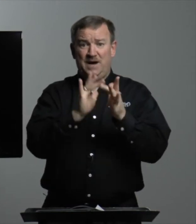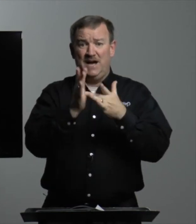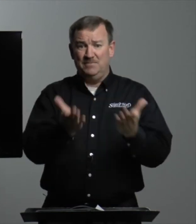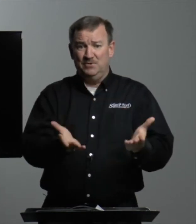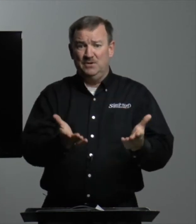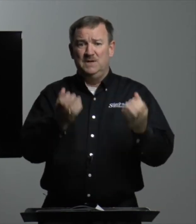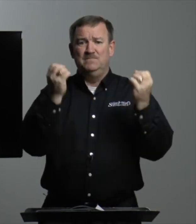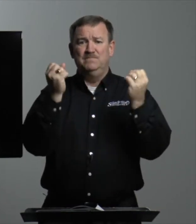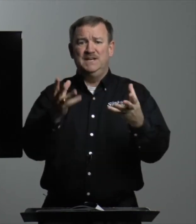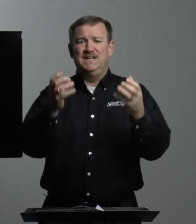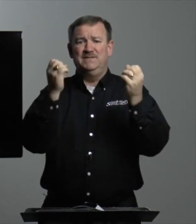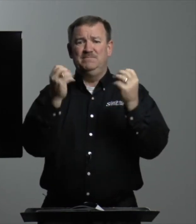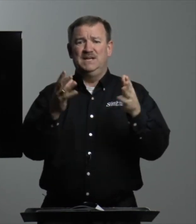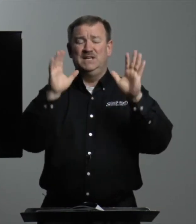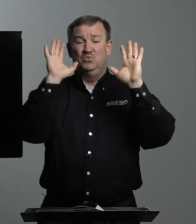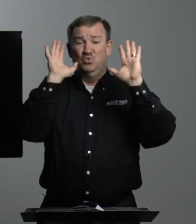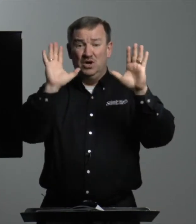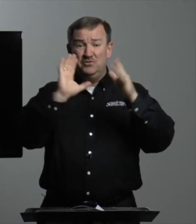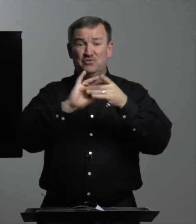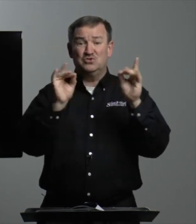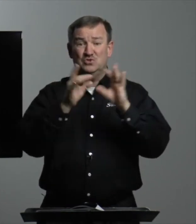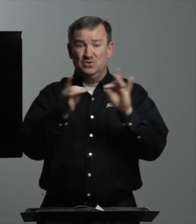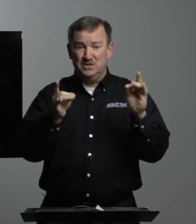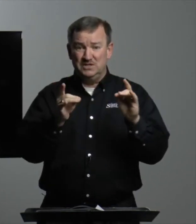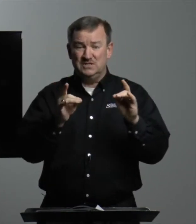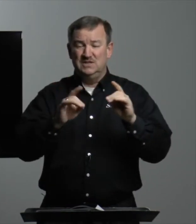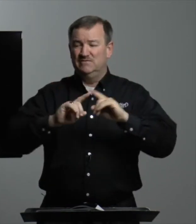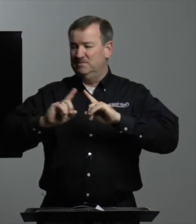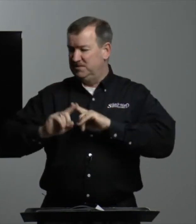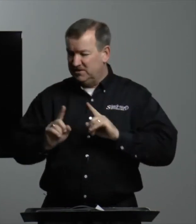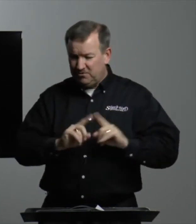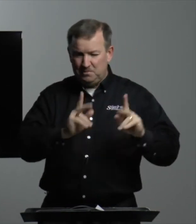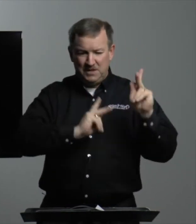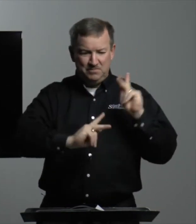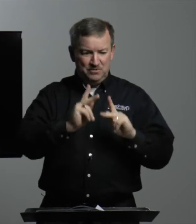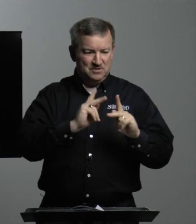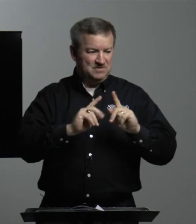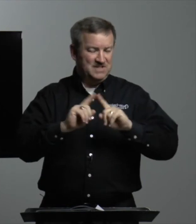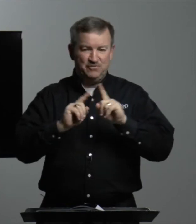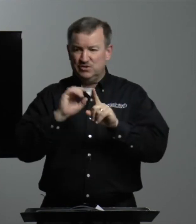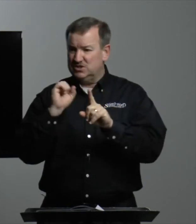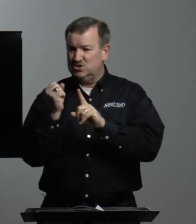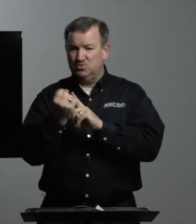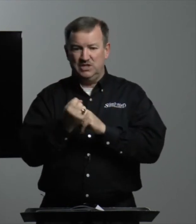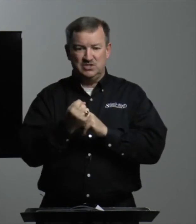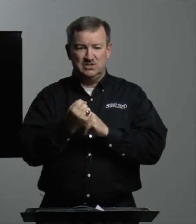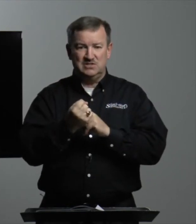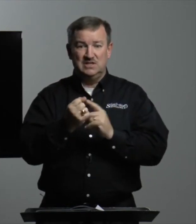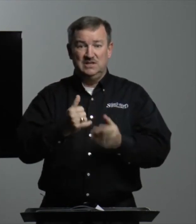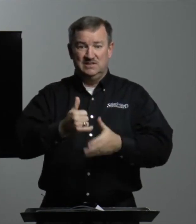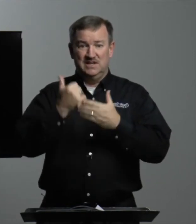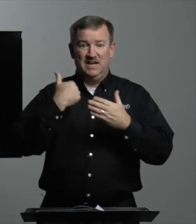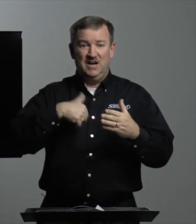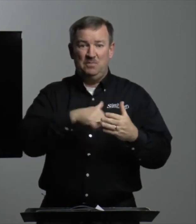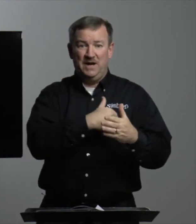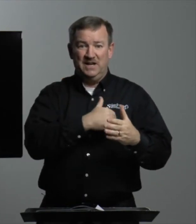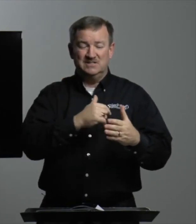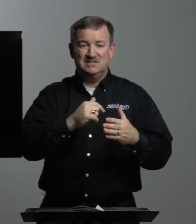the Bible many, many wonderful stories from different people and different situations to help us